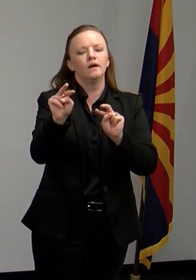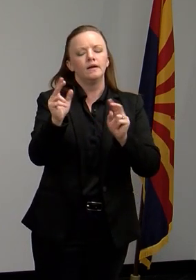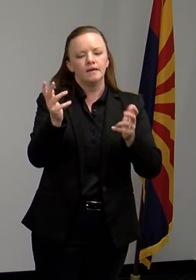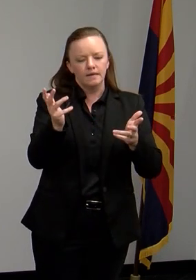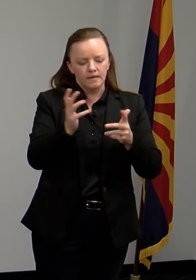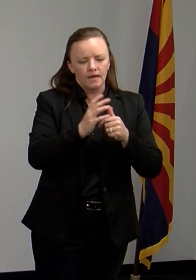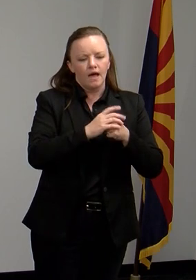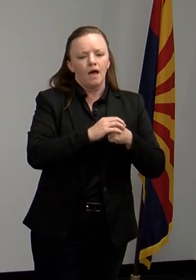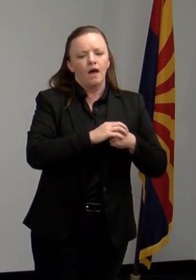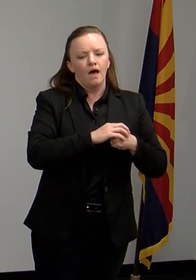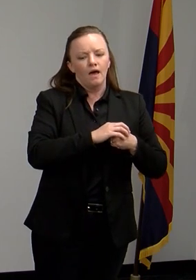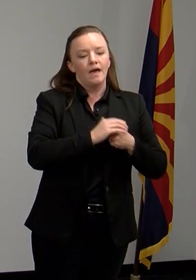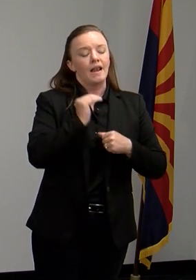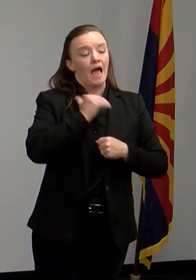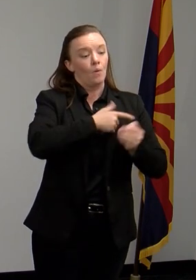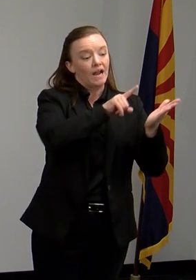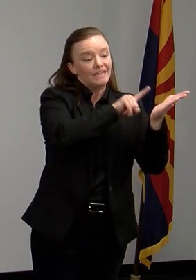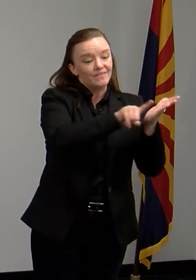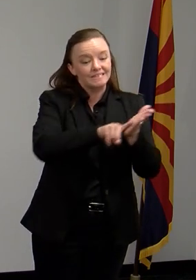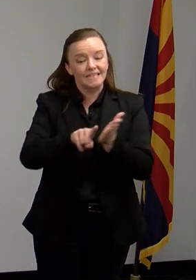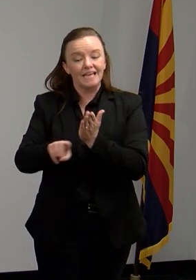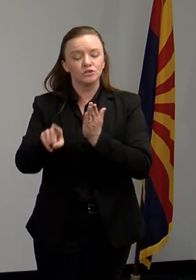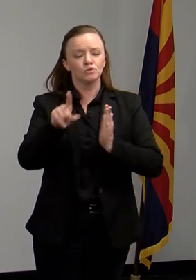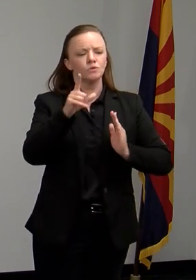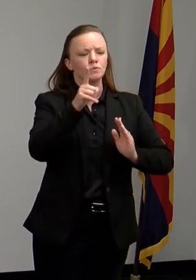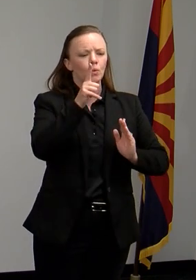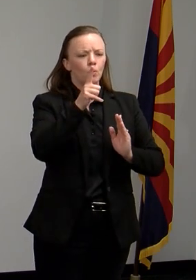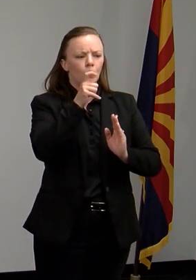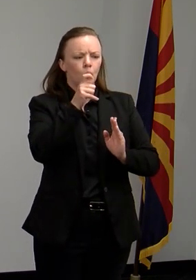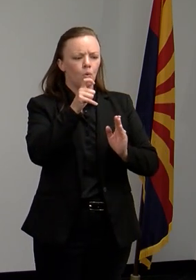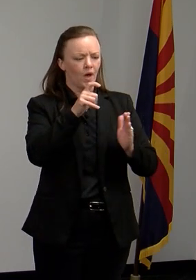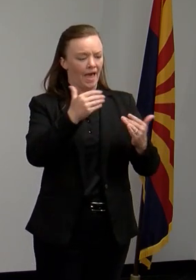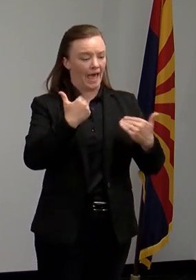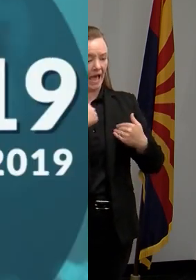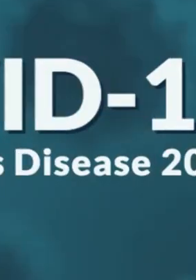contact investigations to the best of our ability.